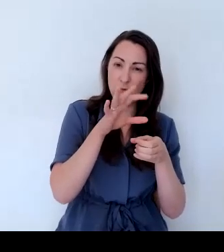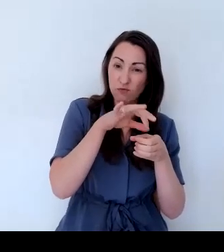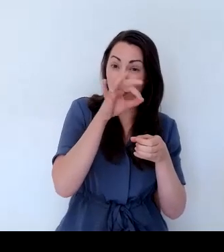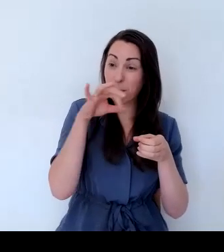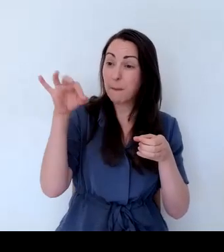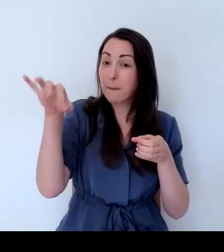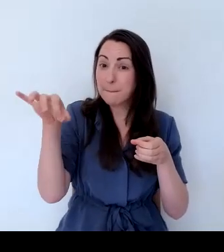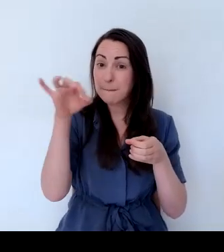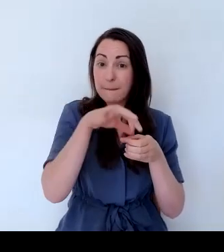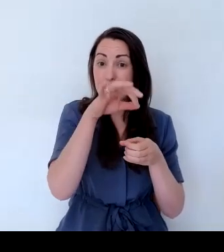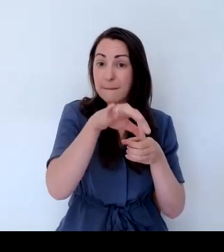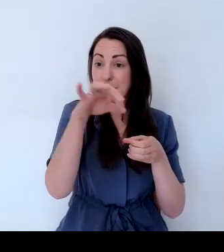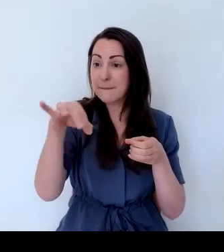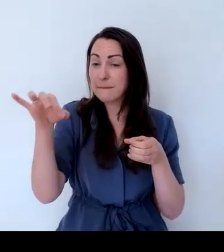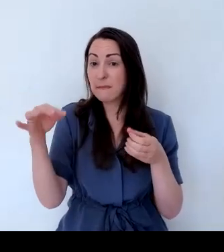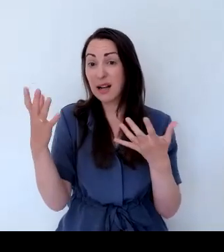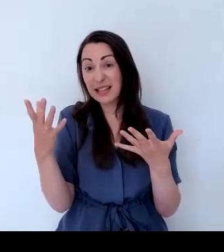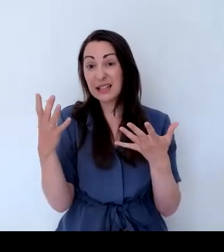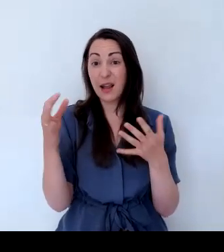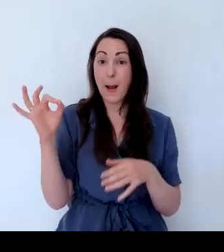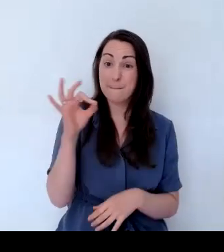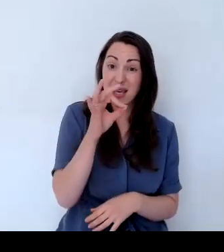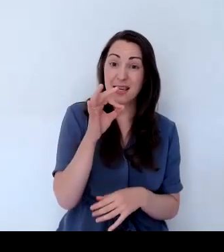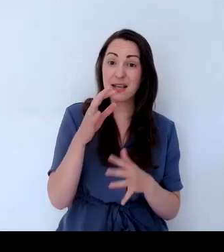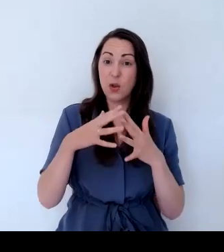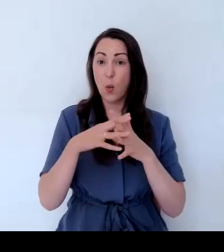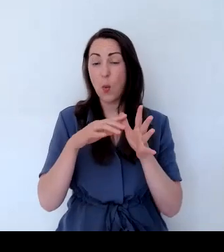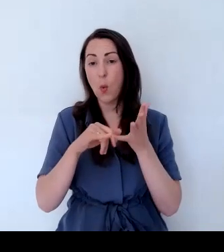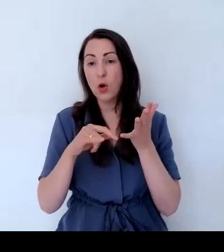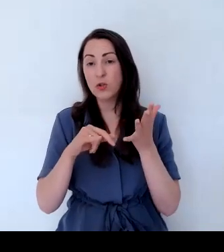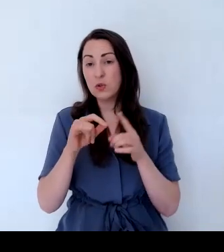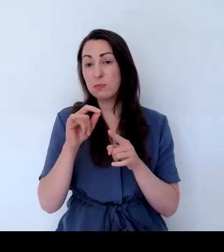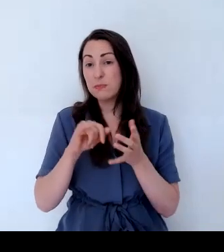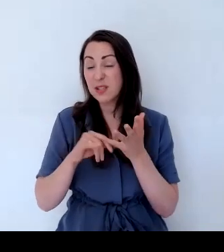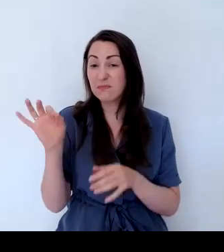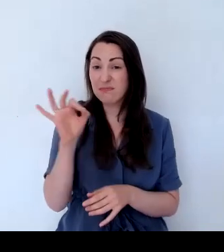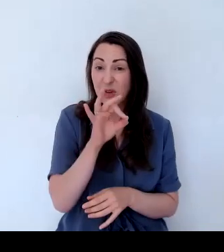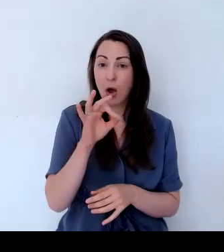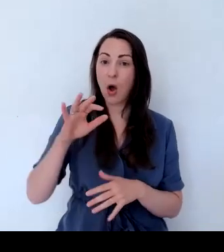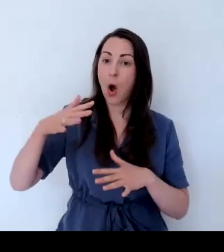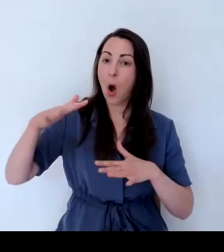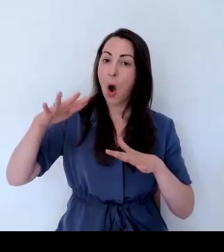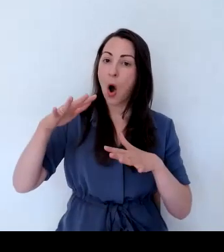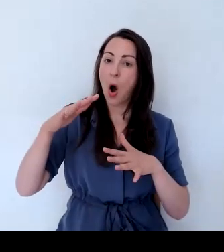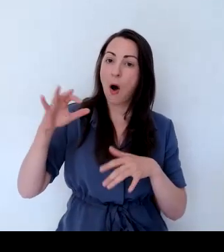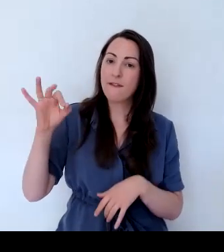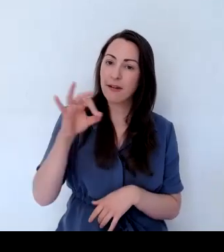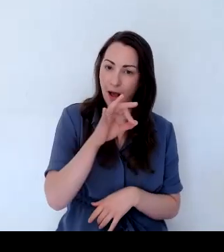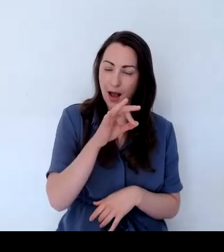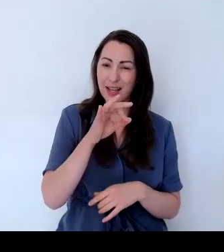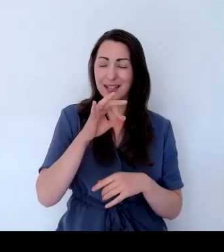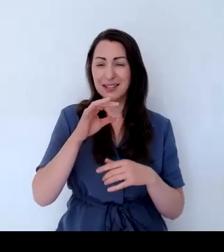hoverflies, it could be wasps. There are a range of insects covered by that term